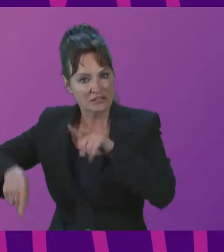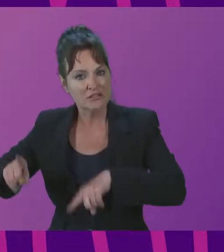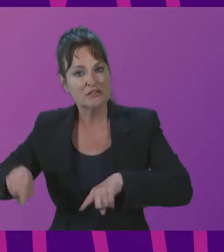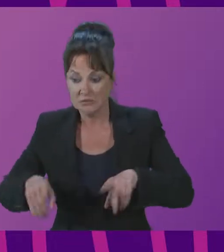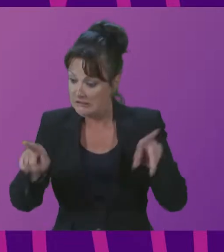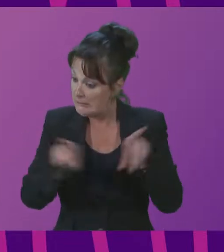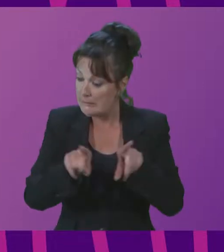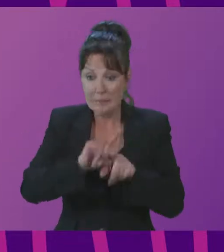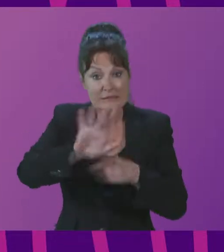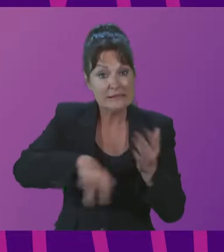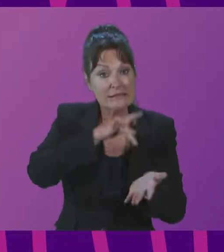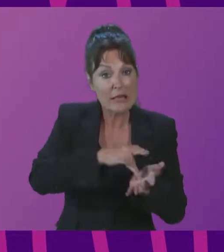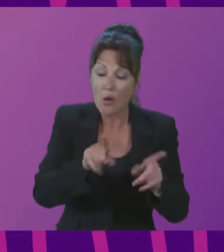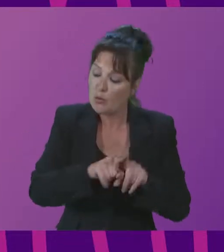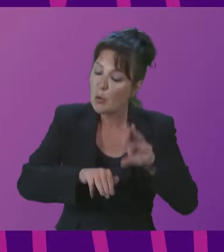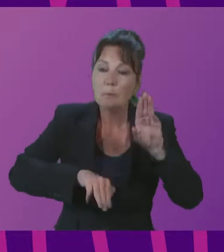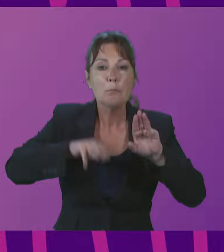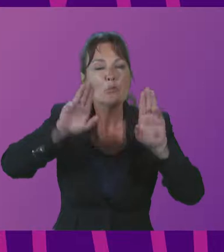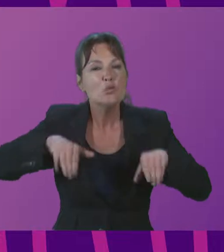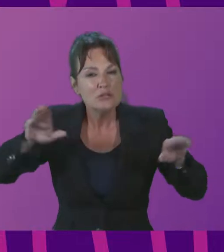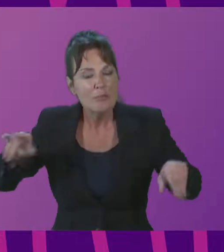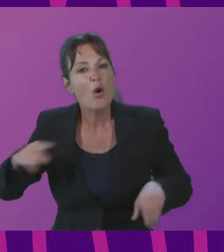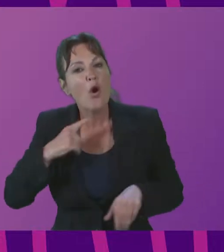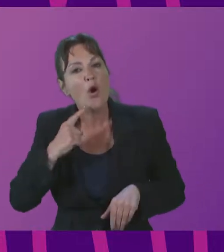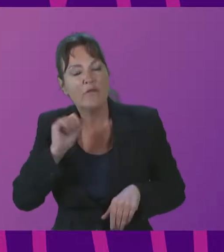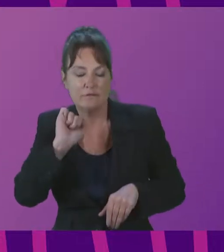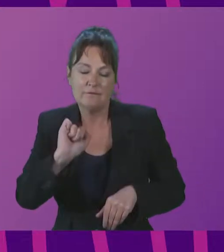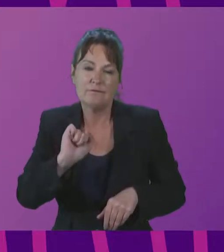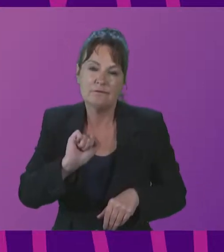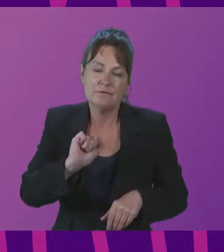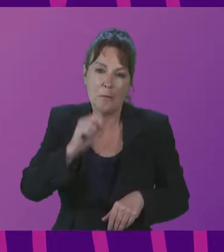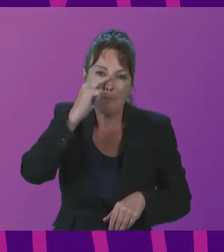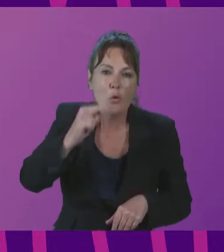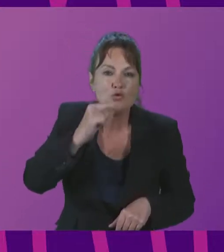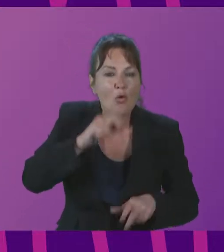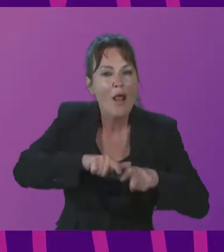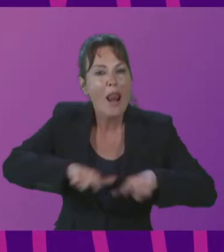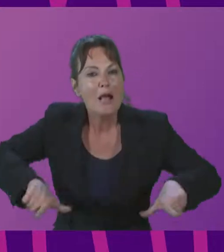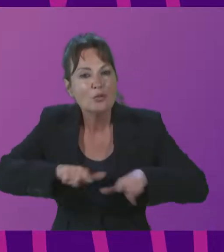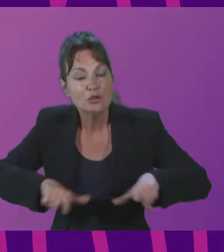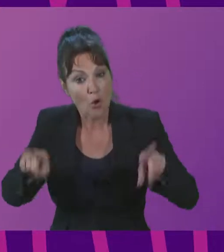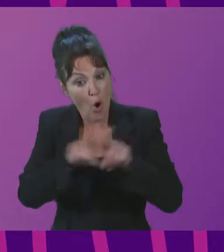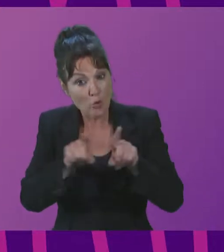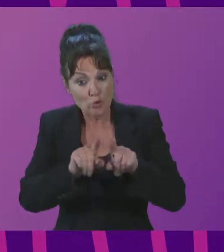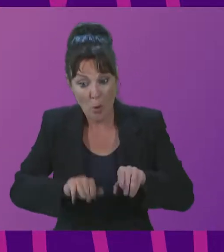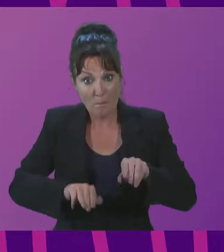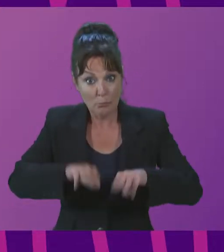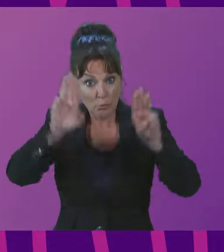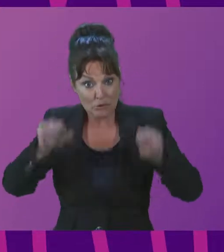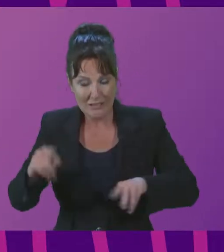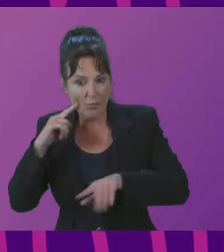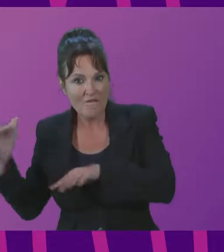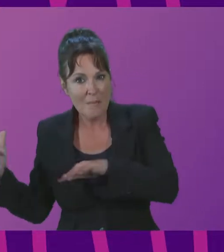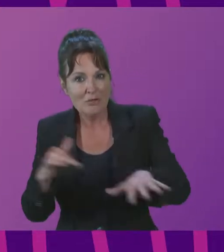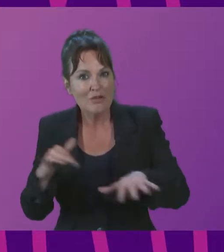in Sao Paulo, the Museum of the Portuguese language, and also the Museum of Immigration. All of